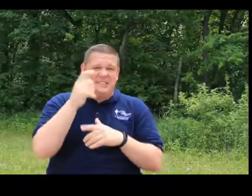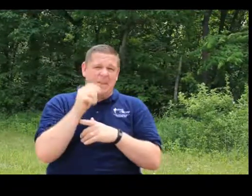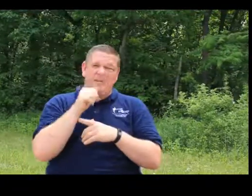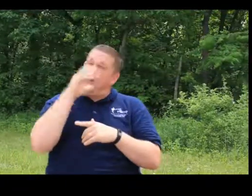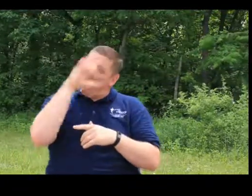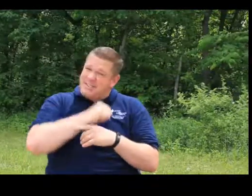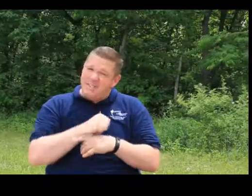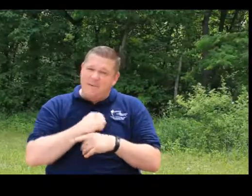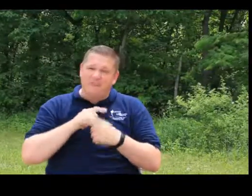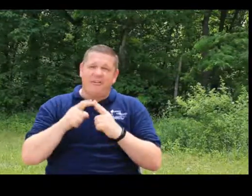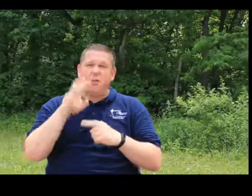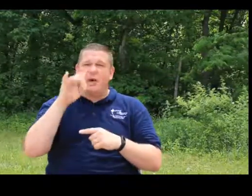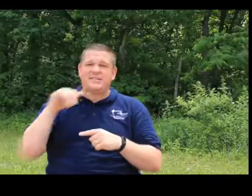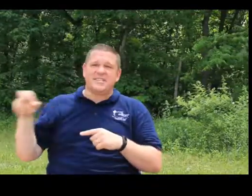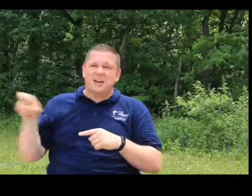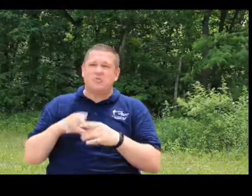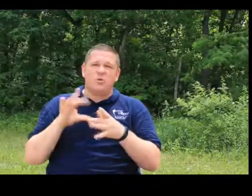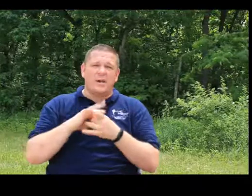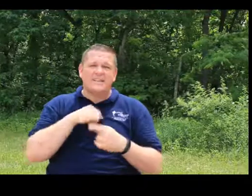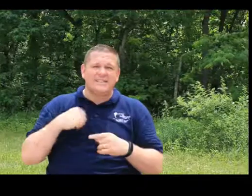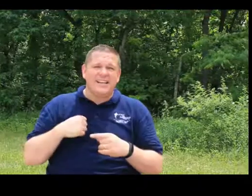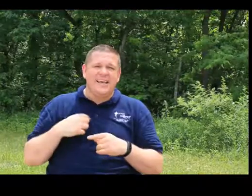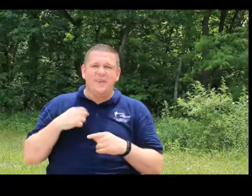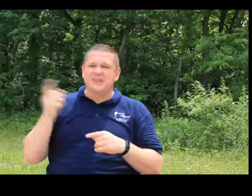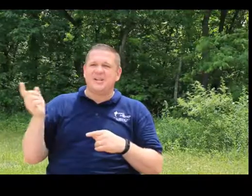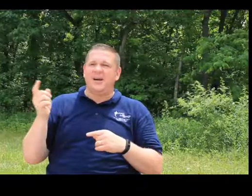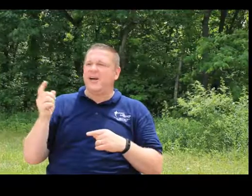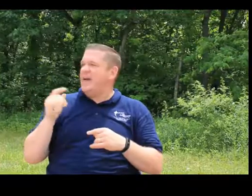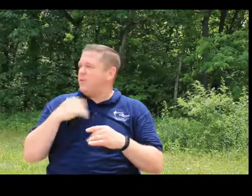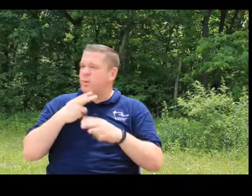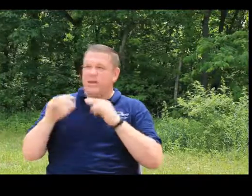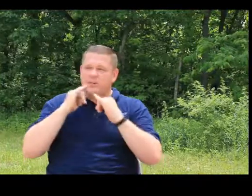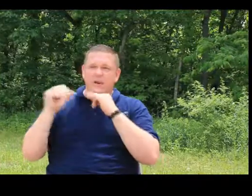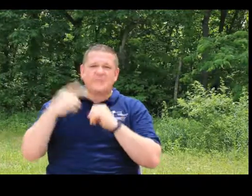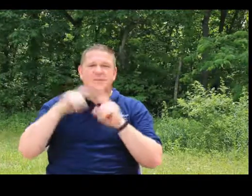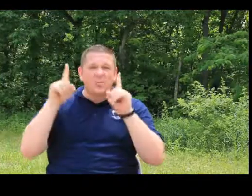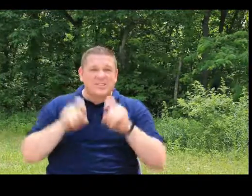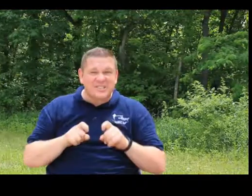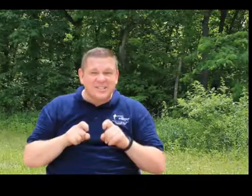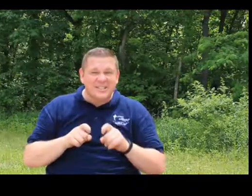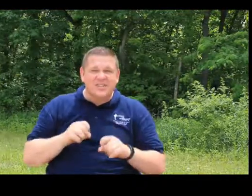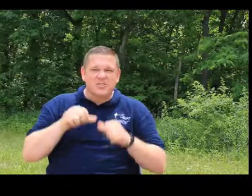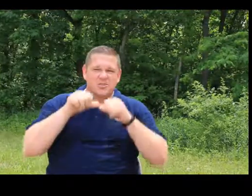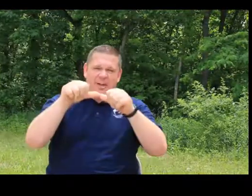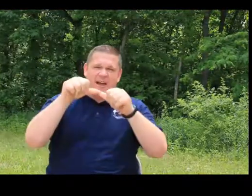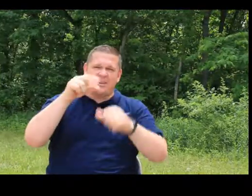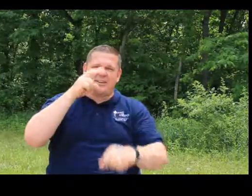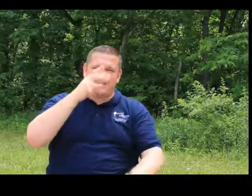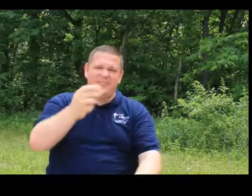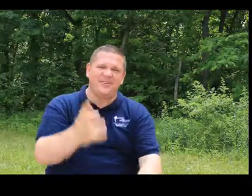segment. Don't miss it. My friend Wesley is going to come join us. And he's going to have a quick interview and ask me some questions. So stick around. See you in a few.